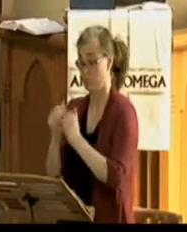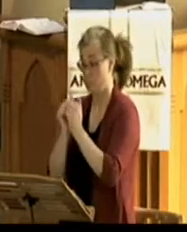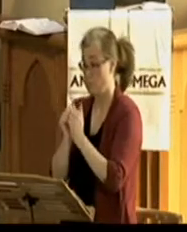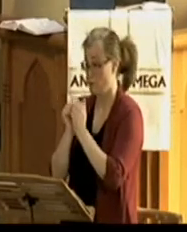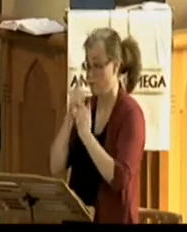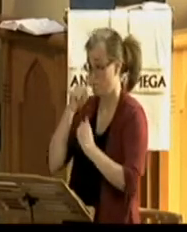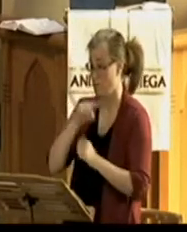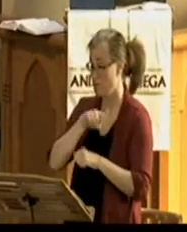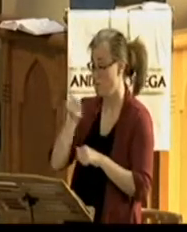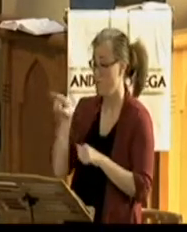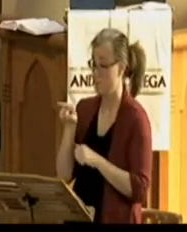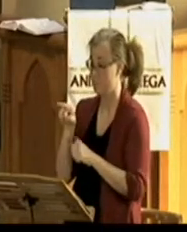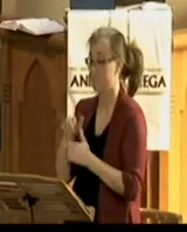according to his plan.